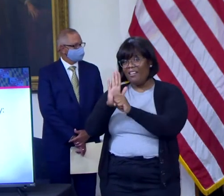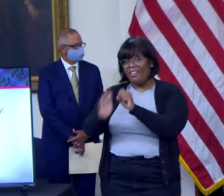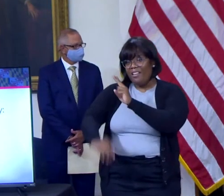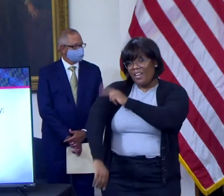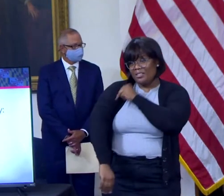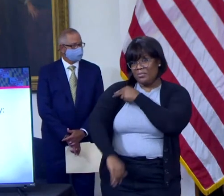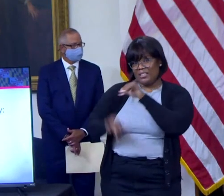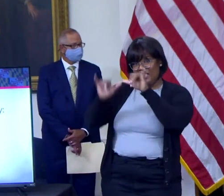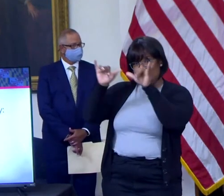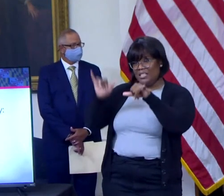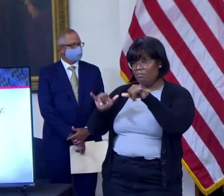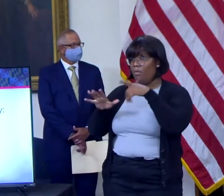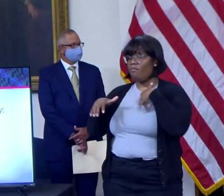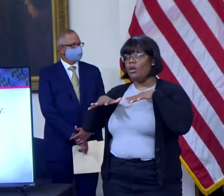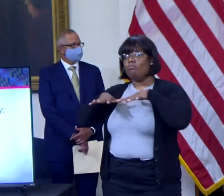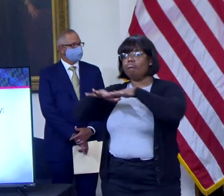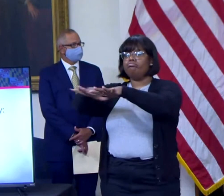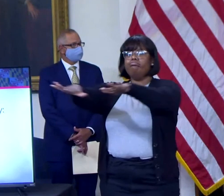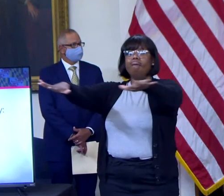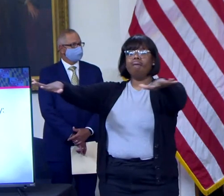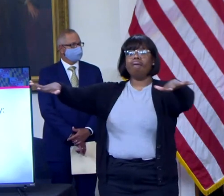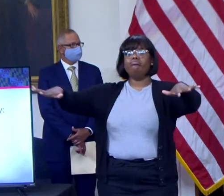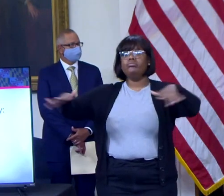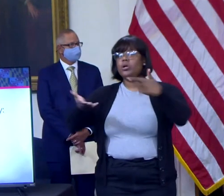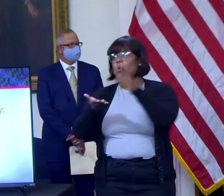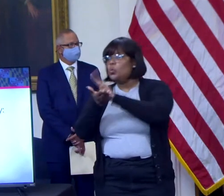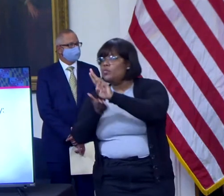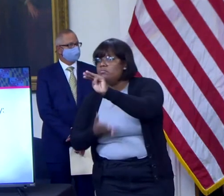University of Maryland Medical System, Johns Hopkins,